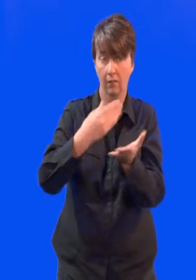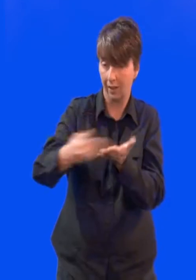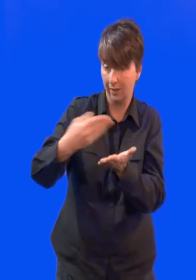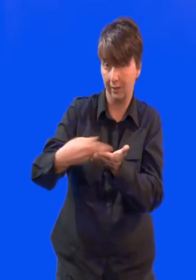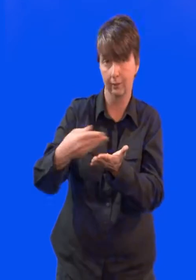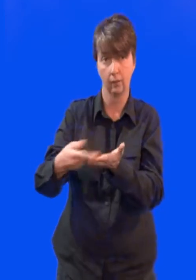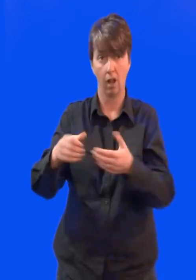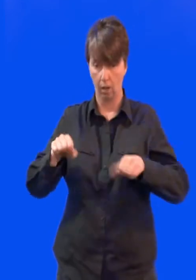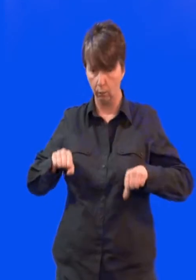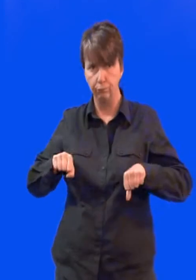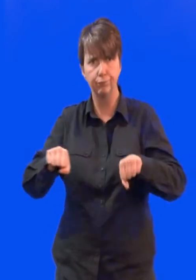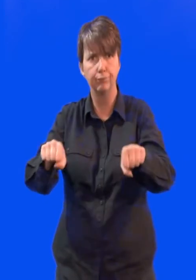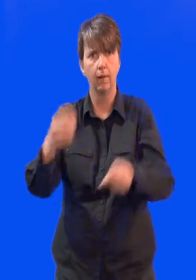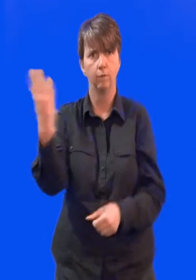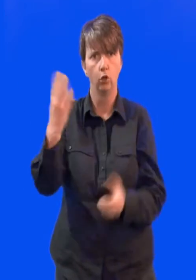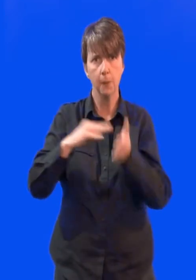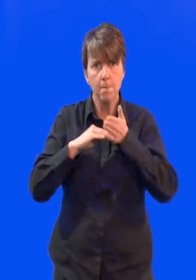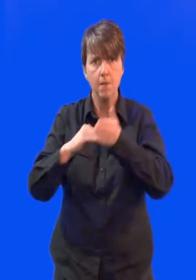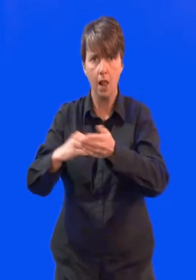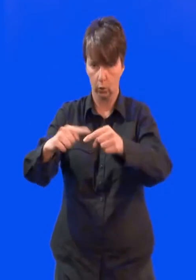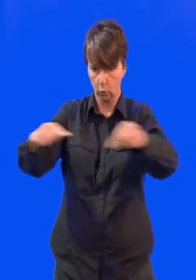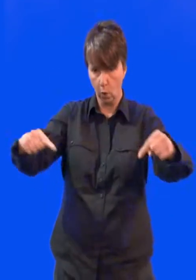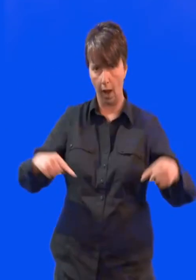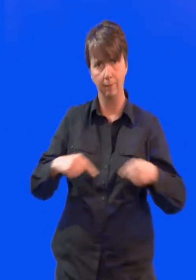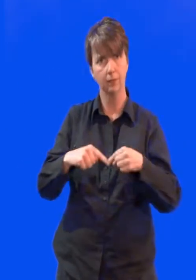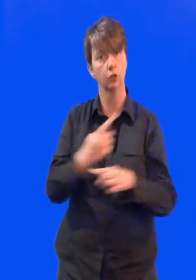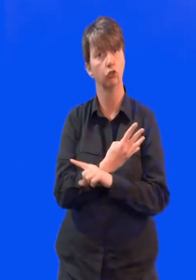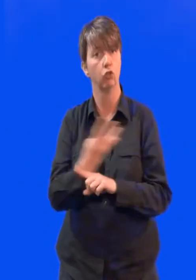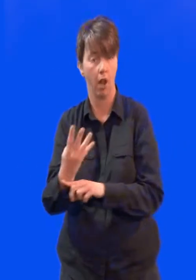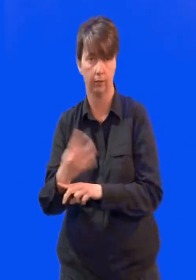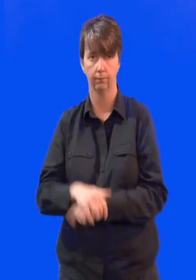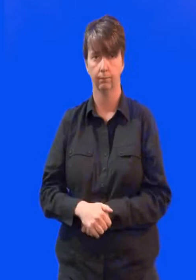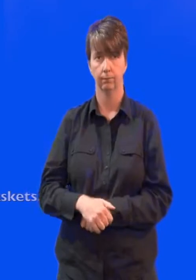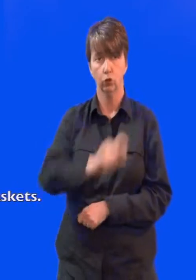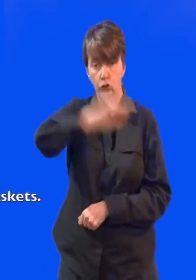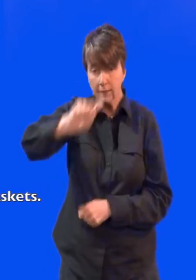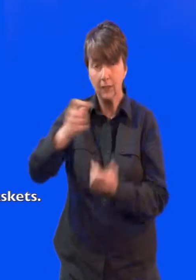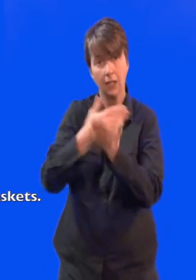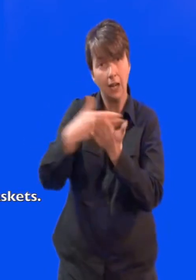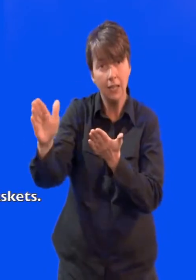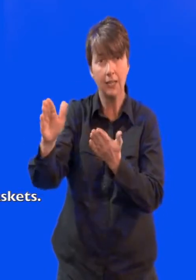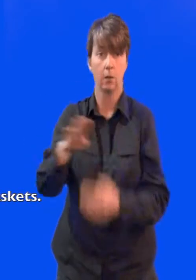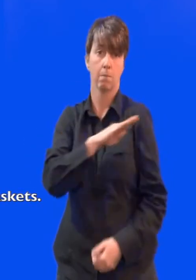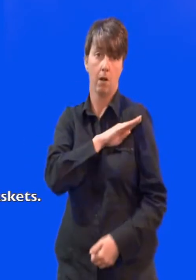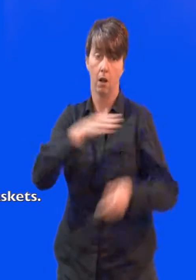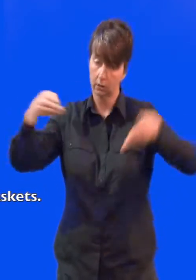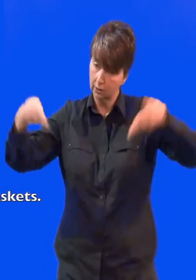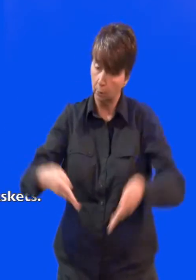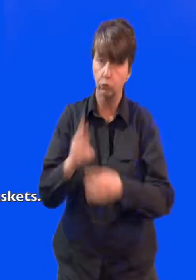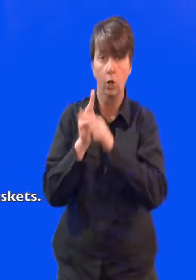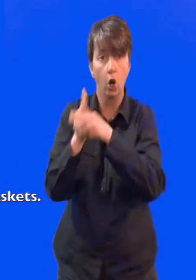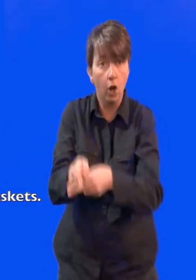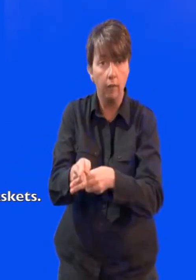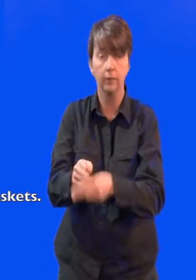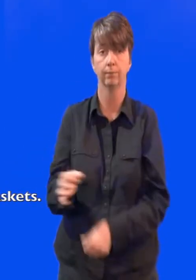metres of grass. Our council also gets rid of graffiti. Looks after parks and cemeteries. And makes towns and villages look good. By